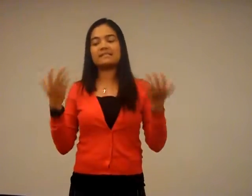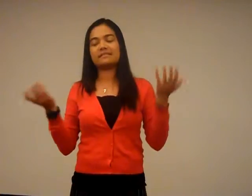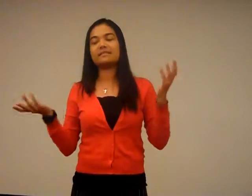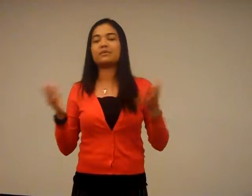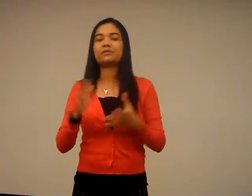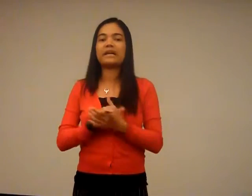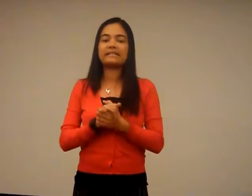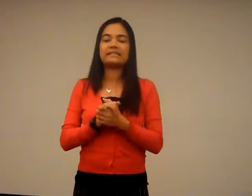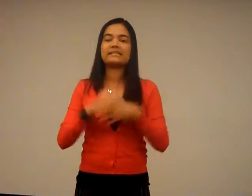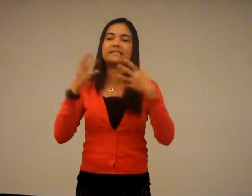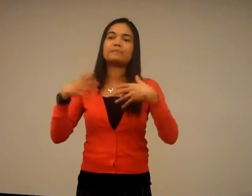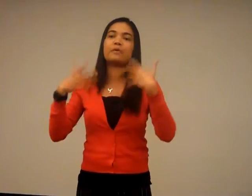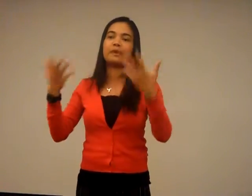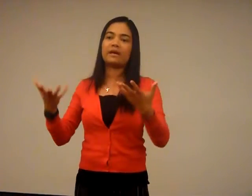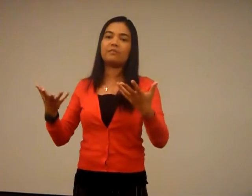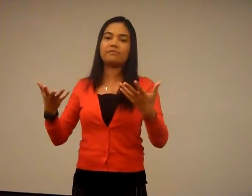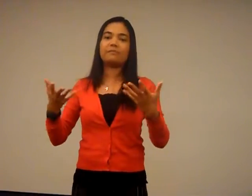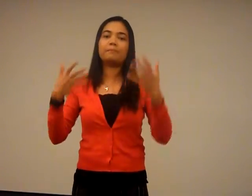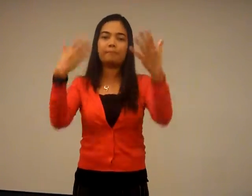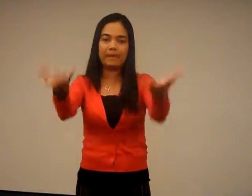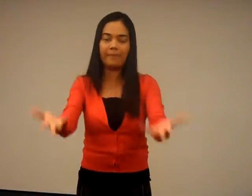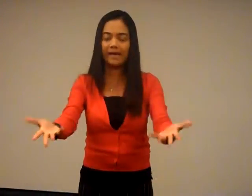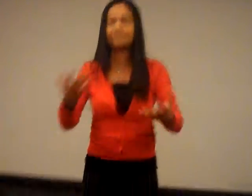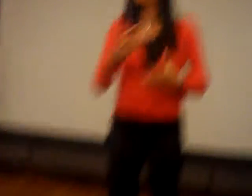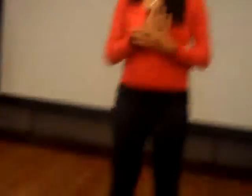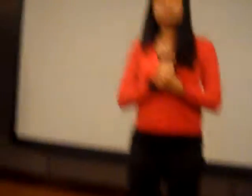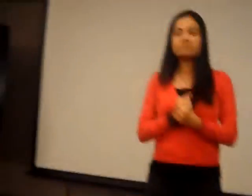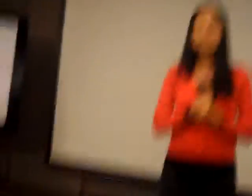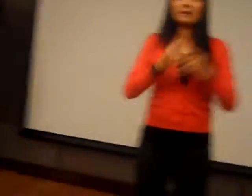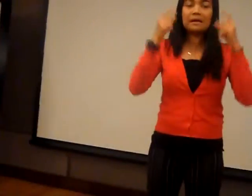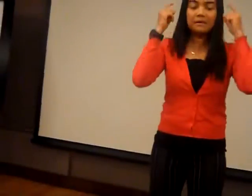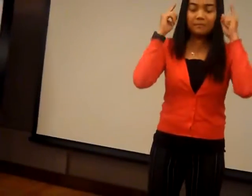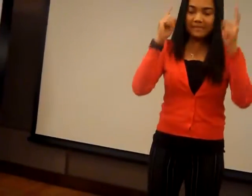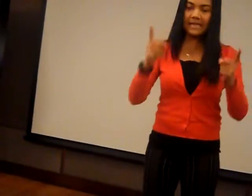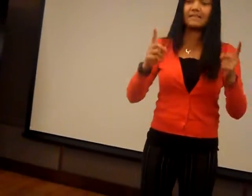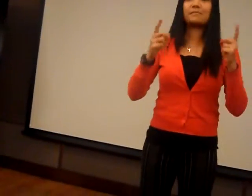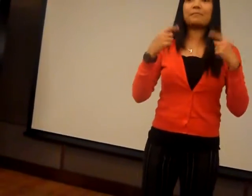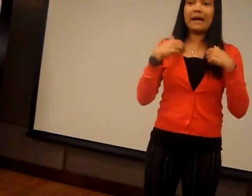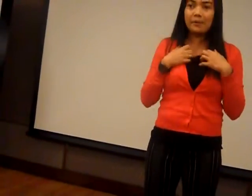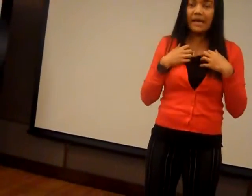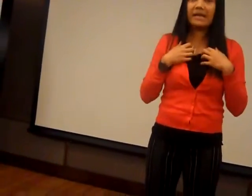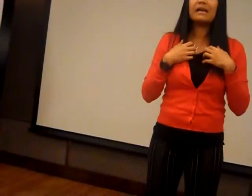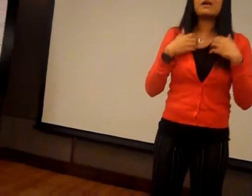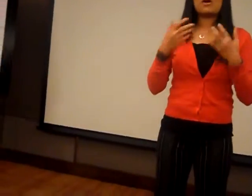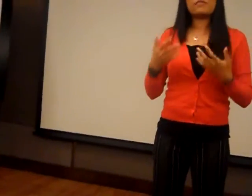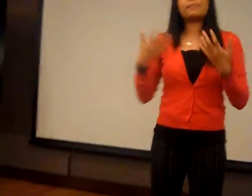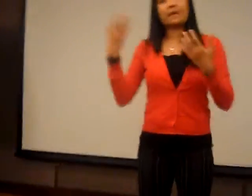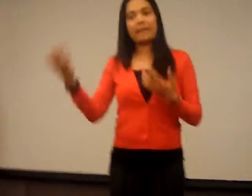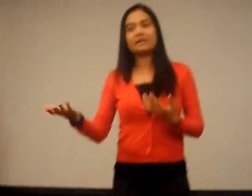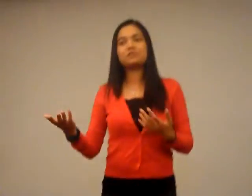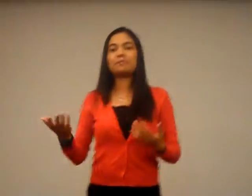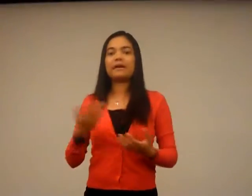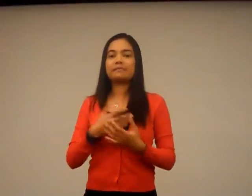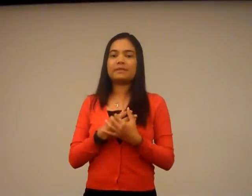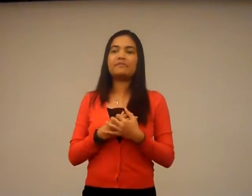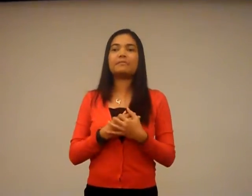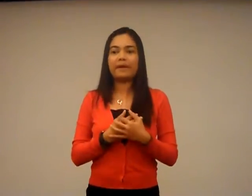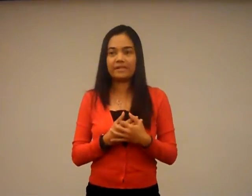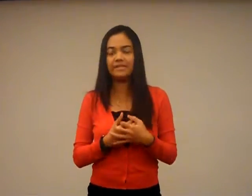it's, you know, this is just my way of paying back. This is just my way. Yes, my way of paying back to my beloved parents.